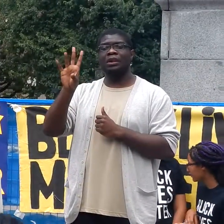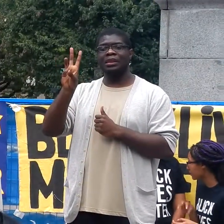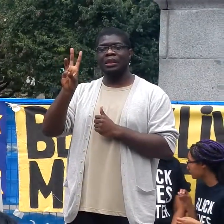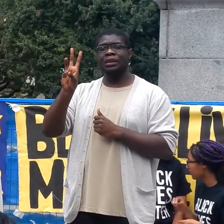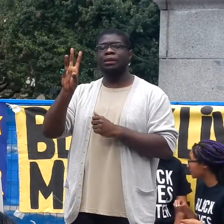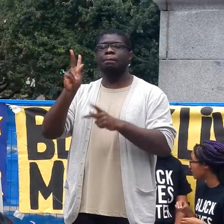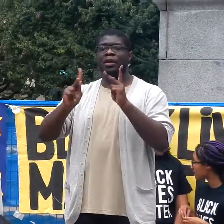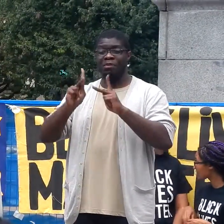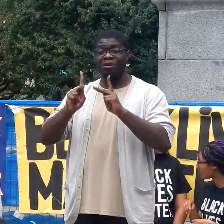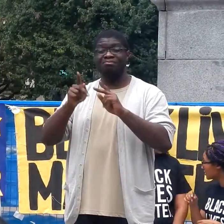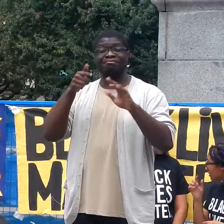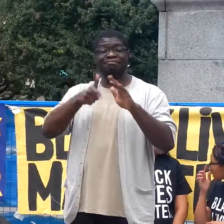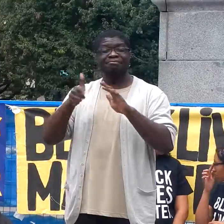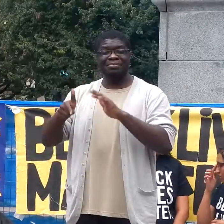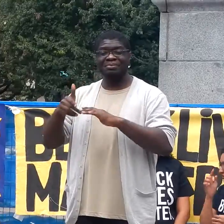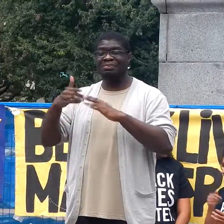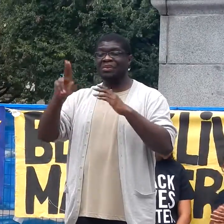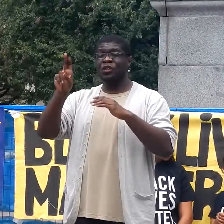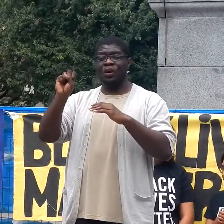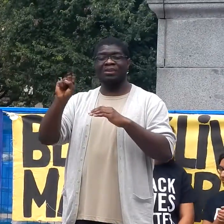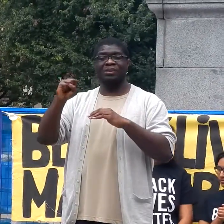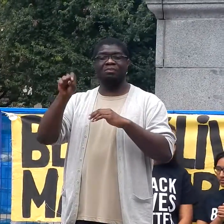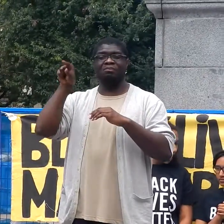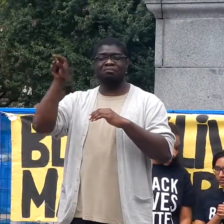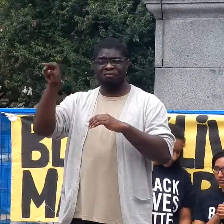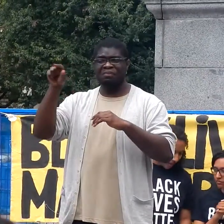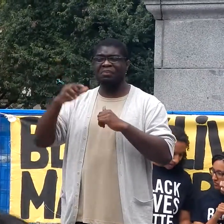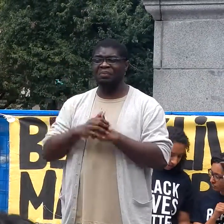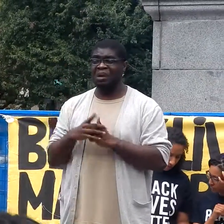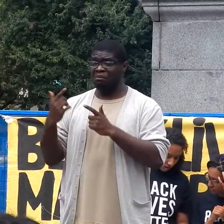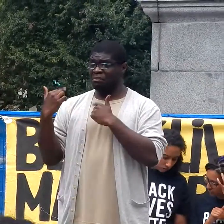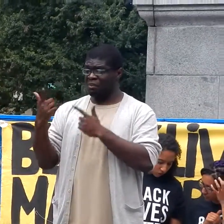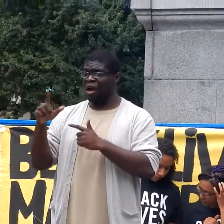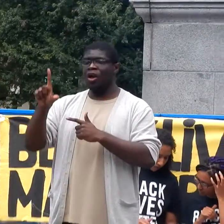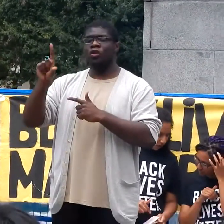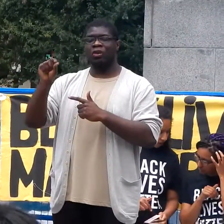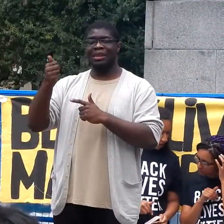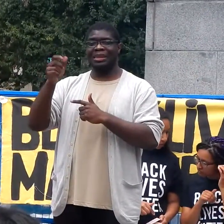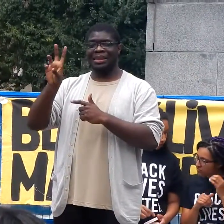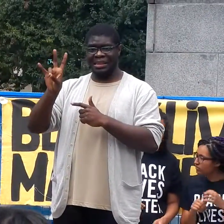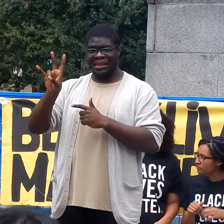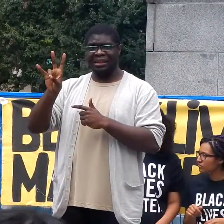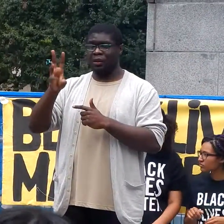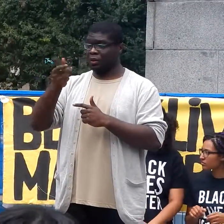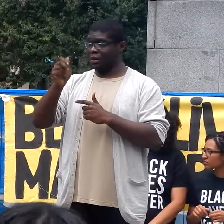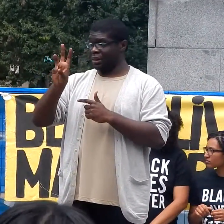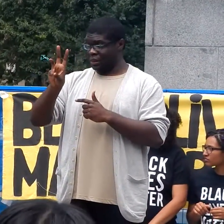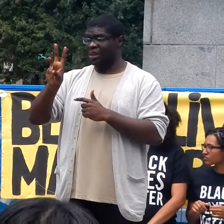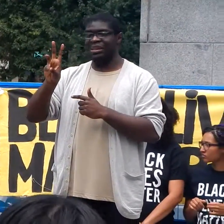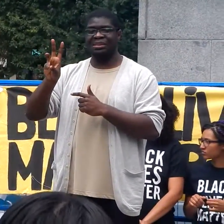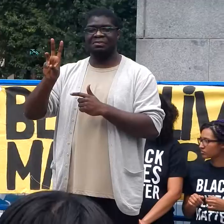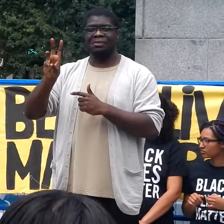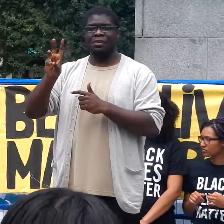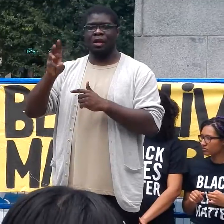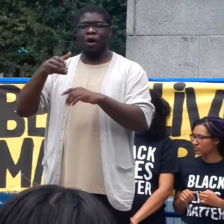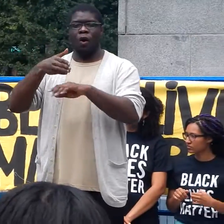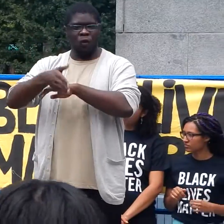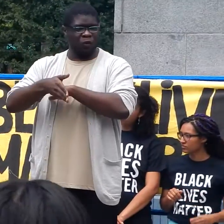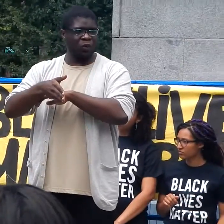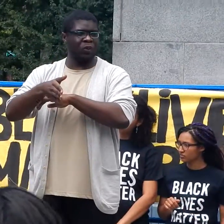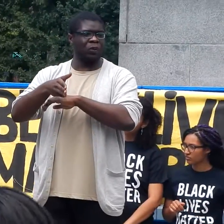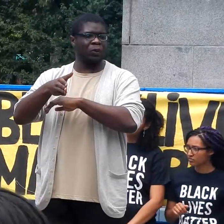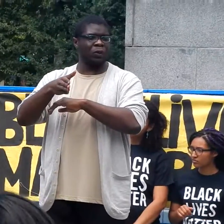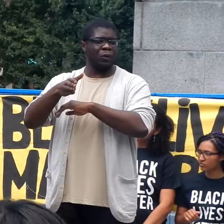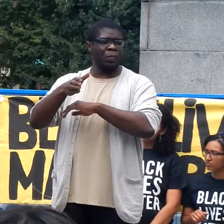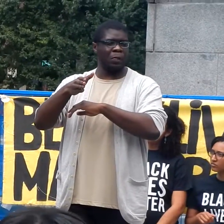murdered by police in the u.s so far in 2016 there have been 187 it's only july that's halfway through the year